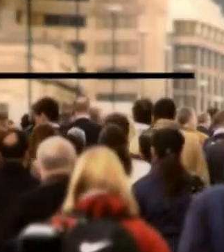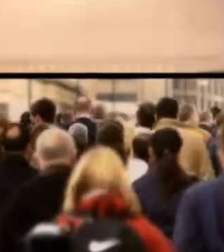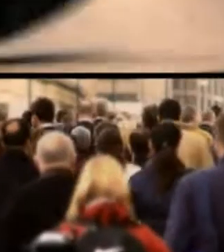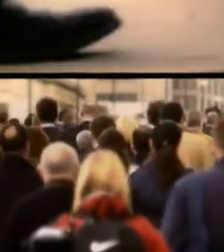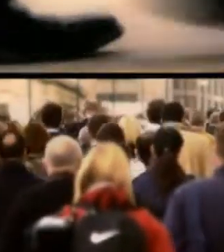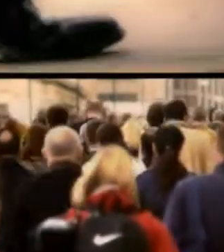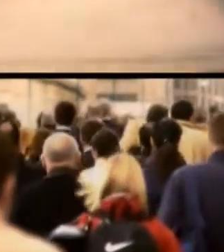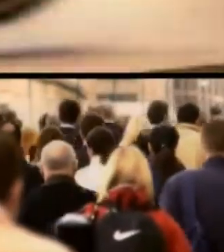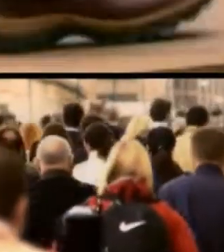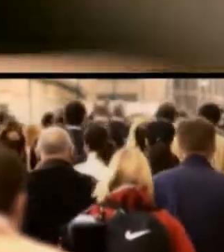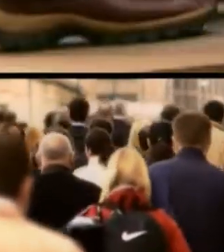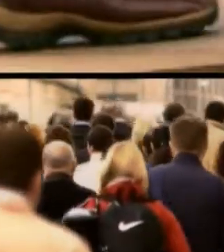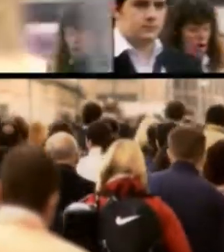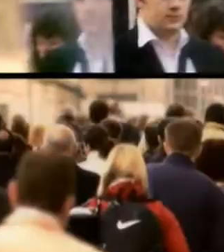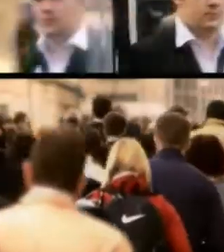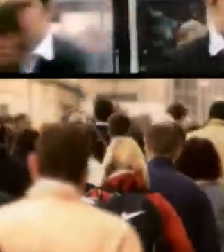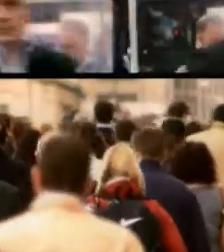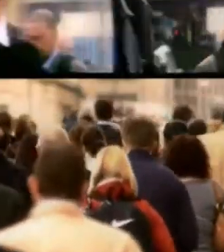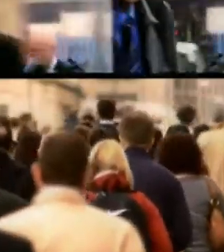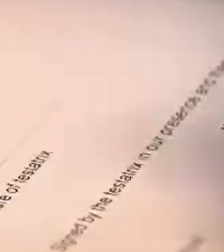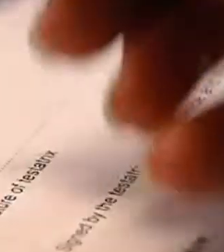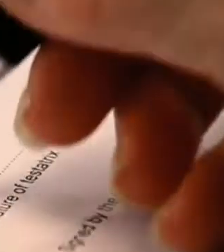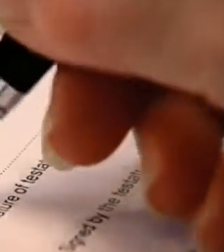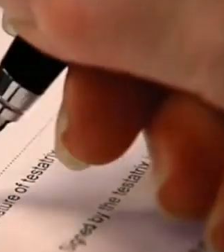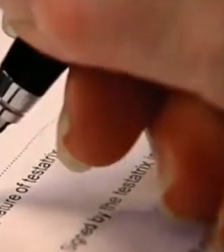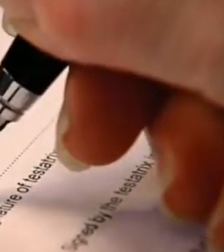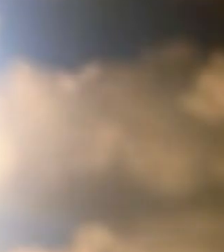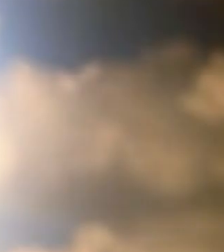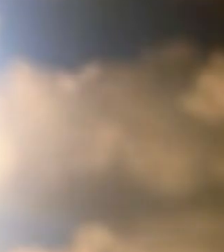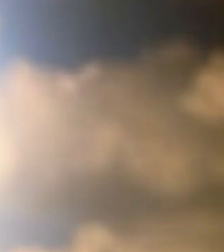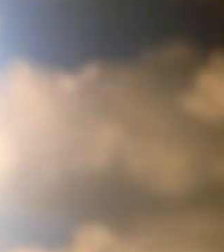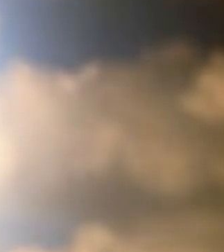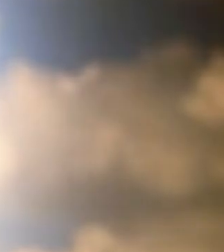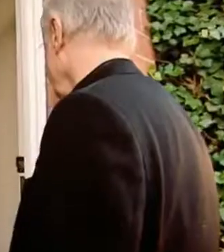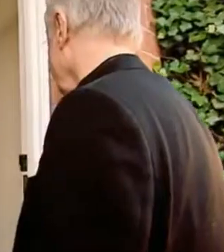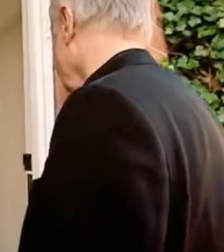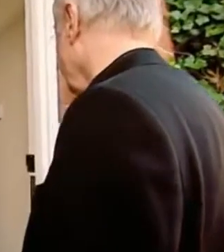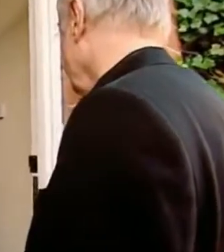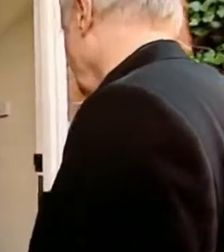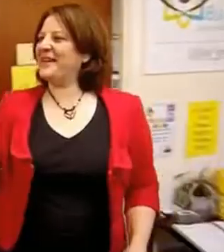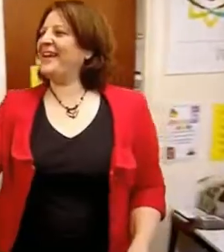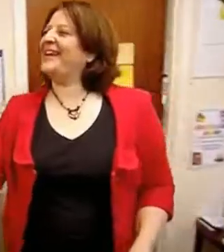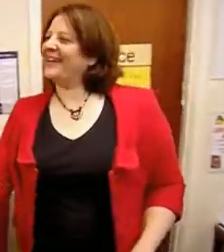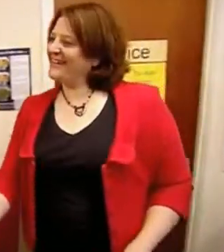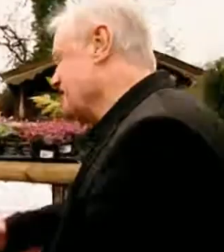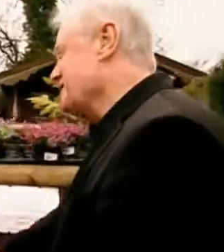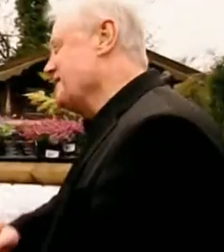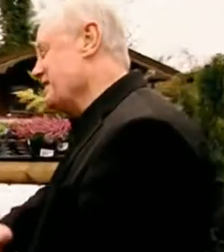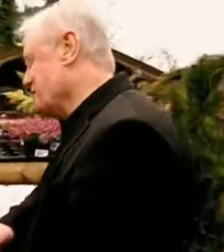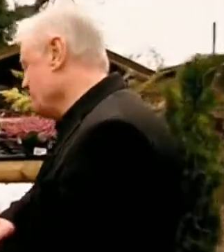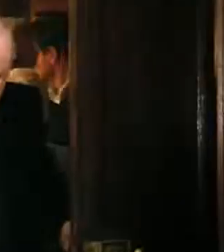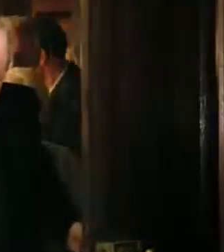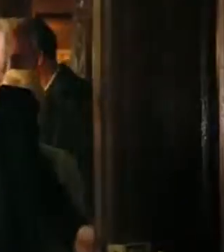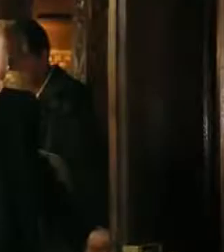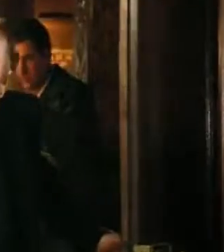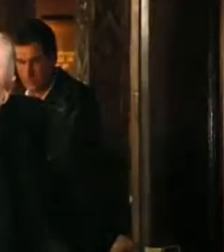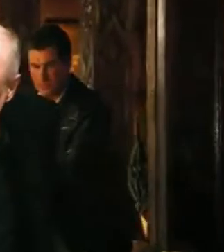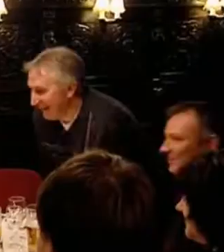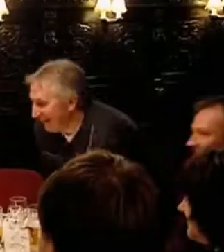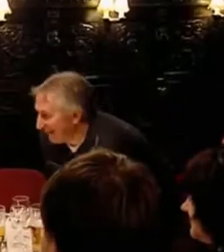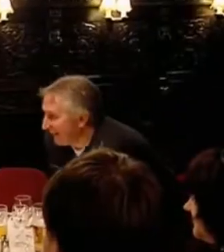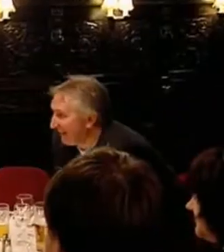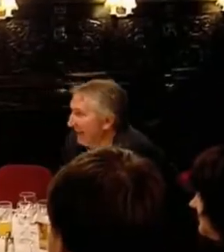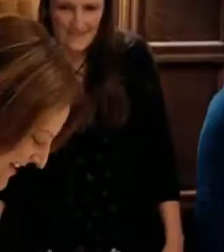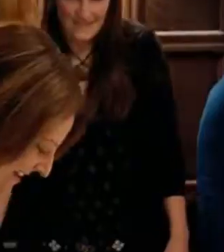70% of us will never find the right time in life to make a will. But business expert Gerry Robinson is on a mission to help these families